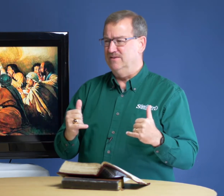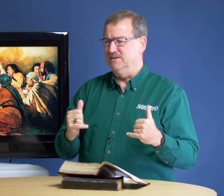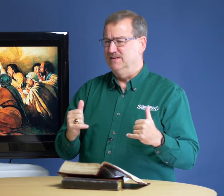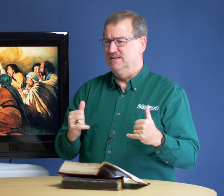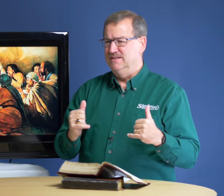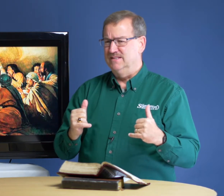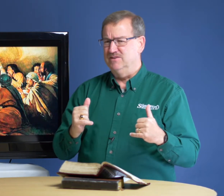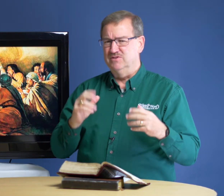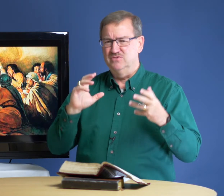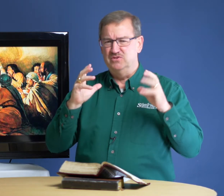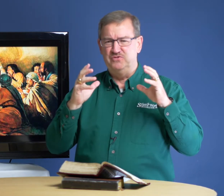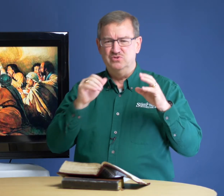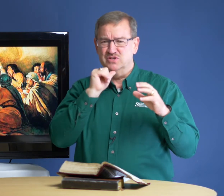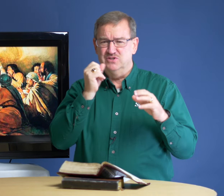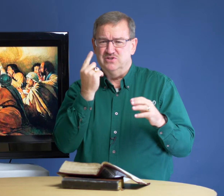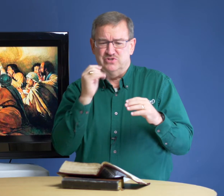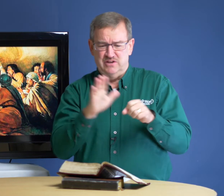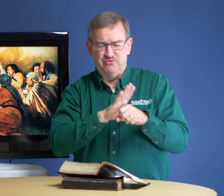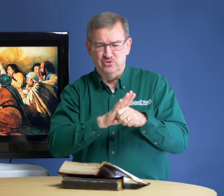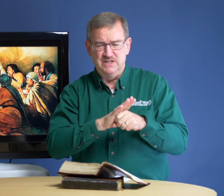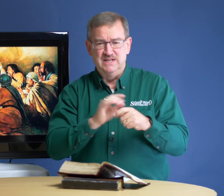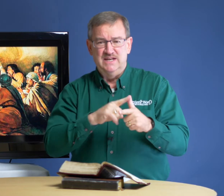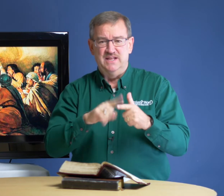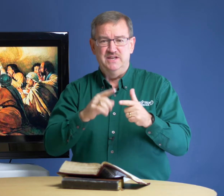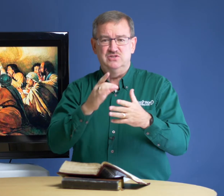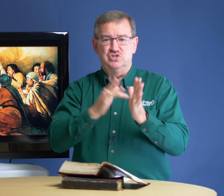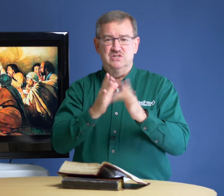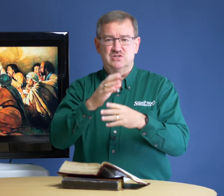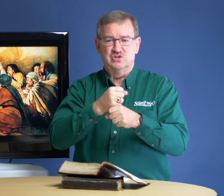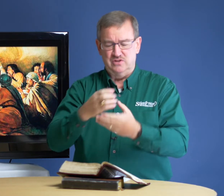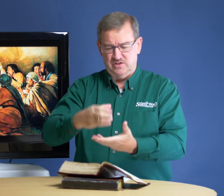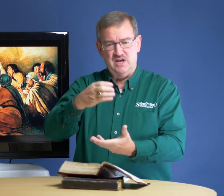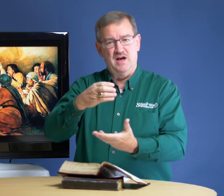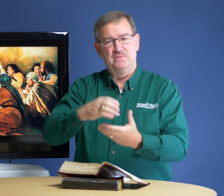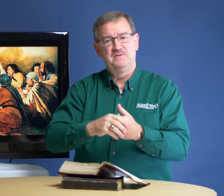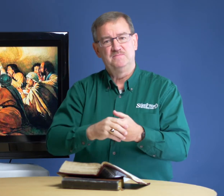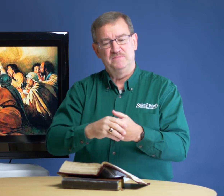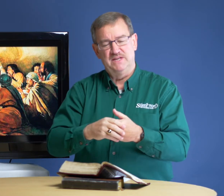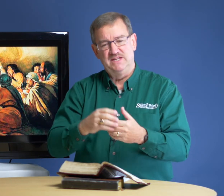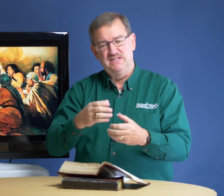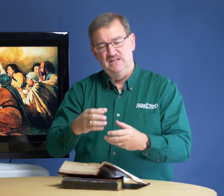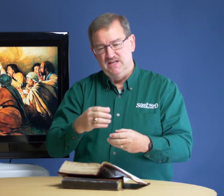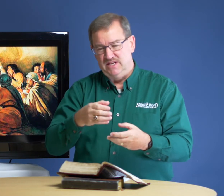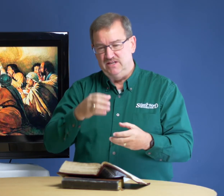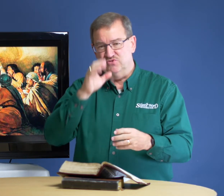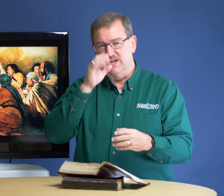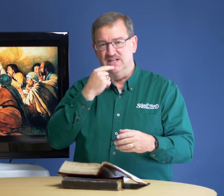and they were a little confused. They didn't understand fully. And then Jesus took the cup and he drank and he